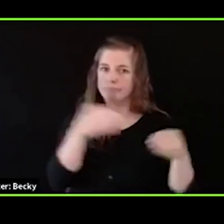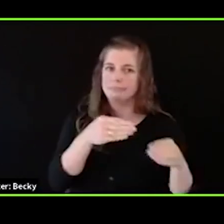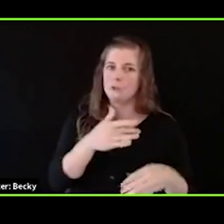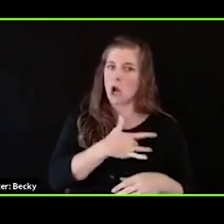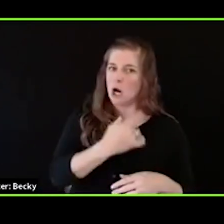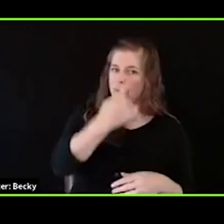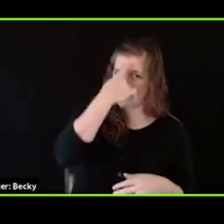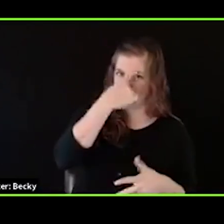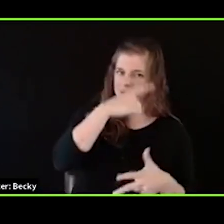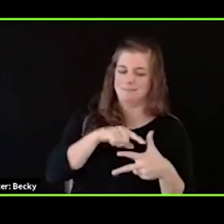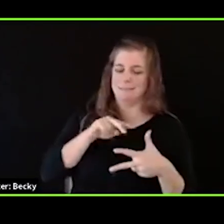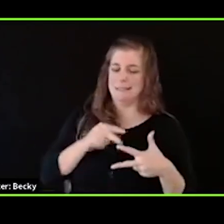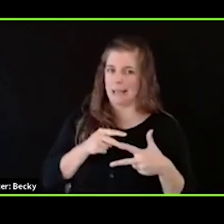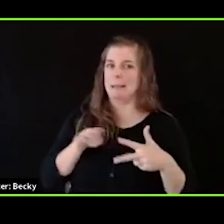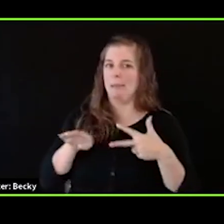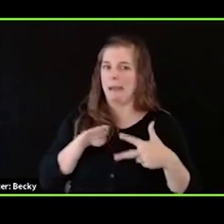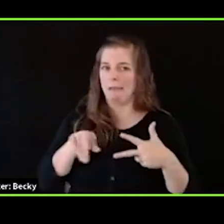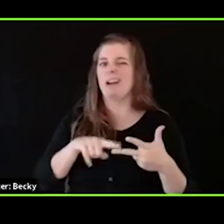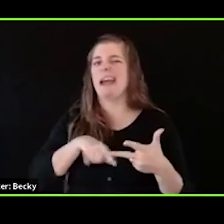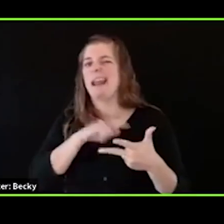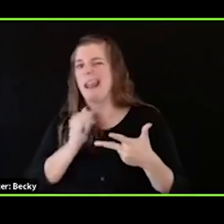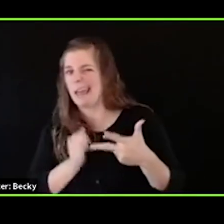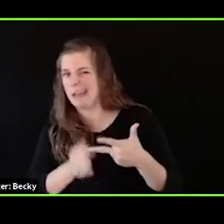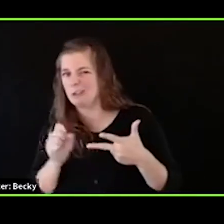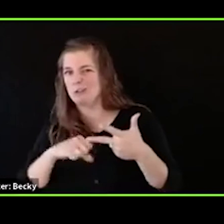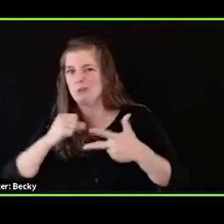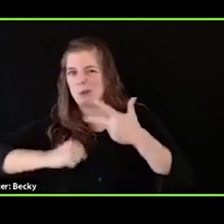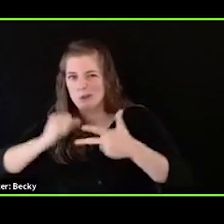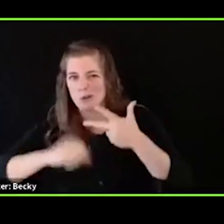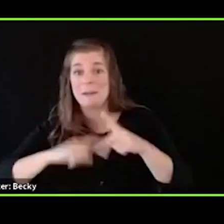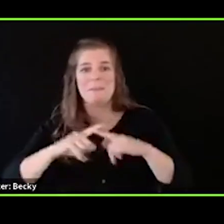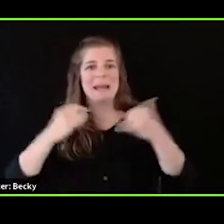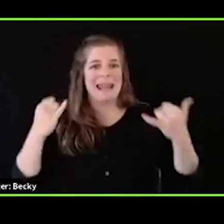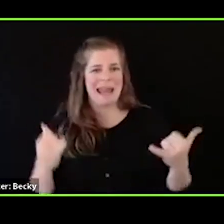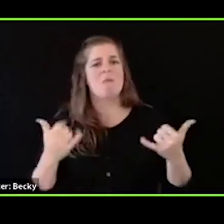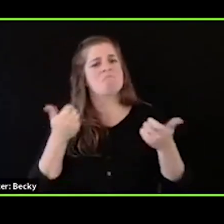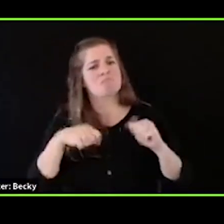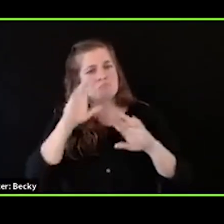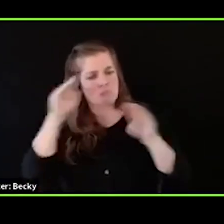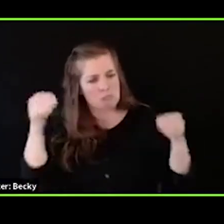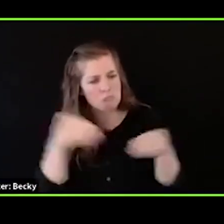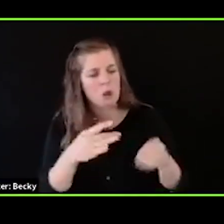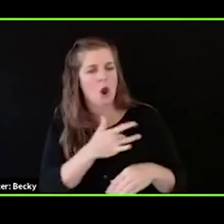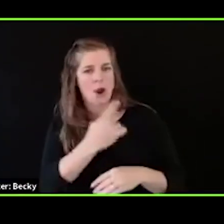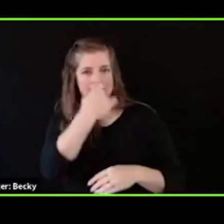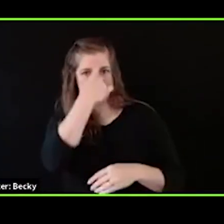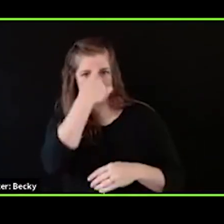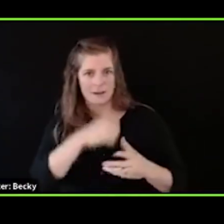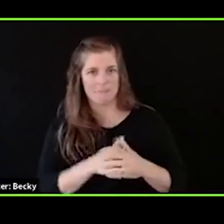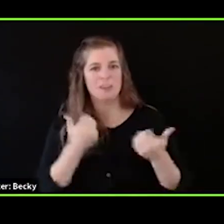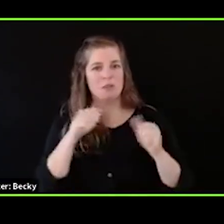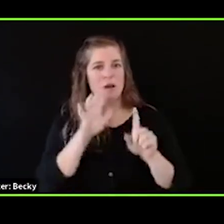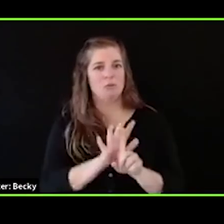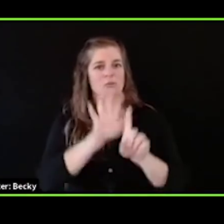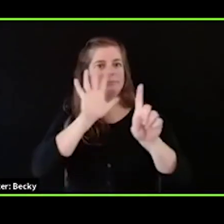structures. And this next phase of my life, I think, is more around hearts and minds, as I step back a little bit more